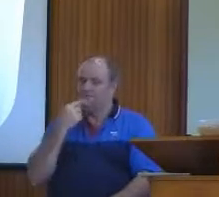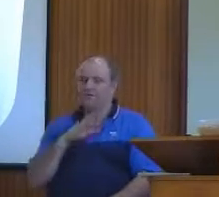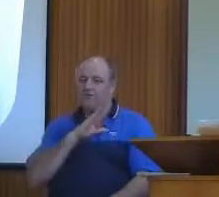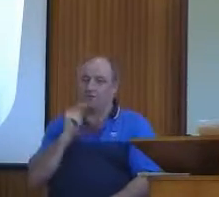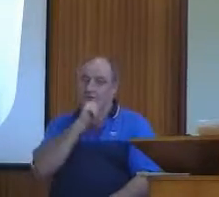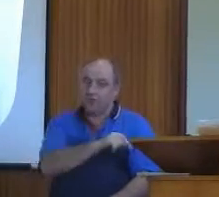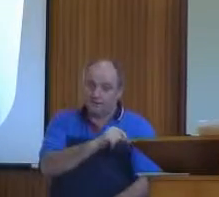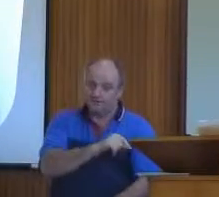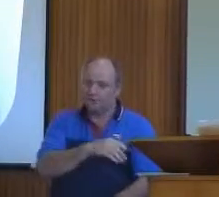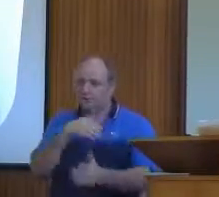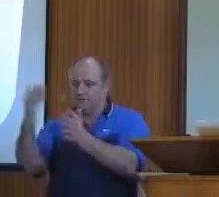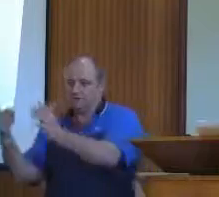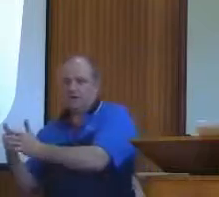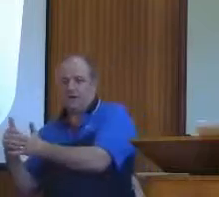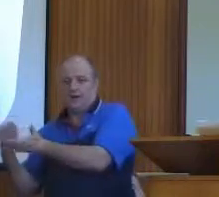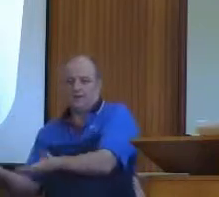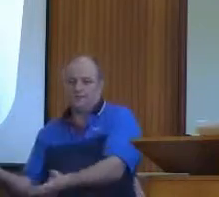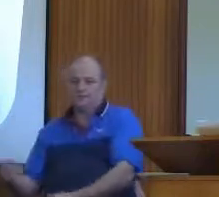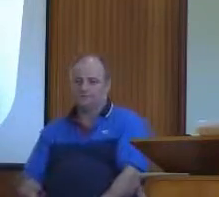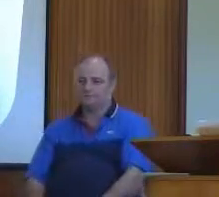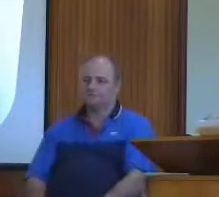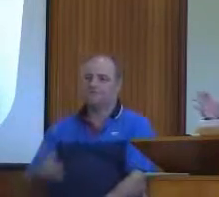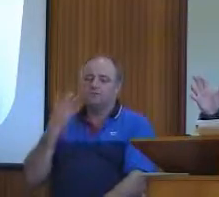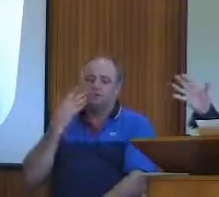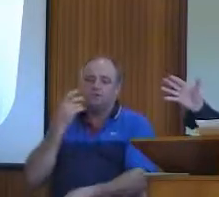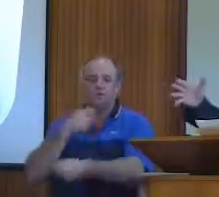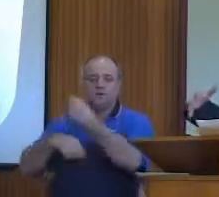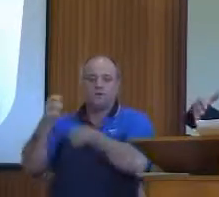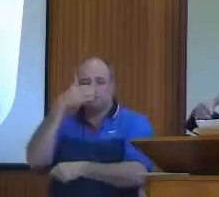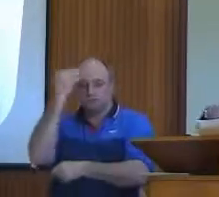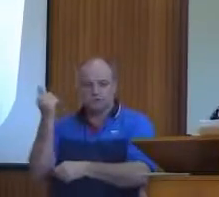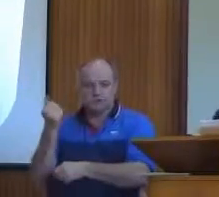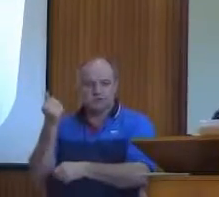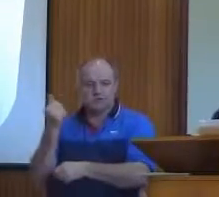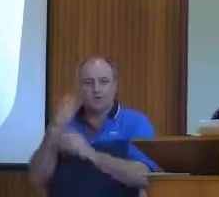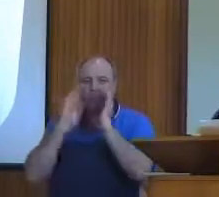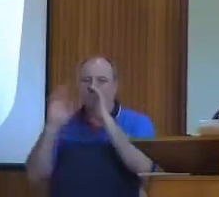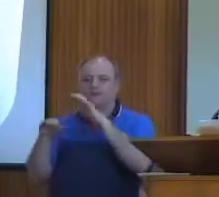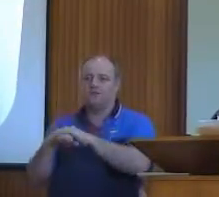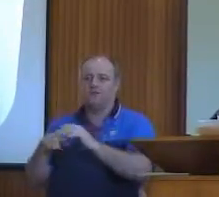become a Christian, a wonderful thing happens. The life of God comes into your life.